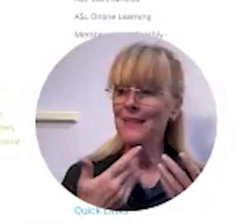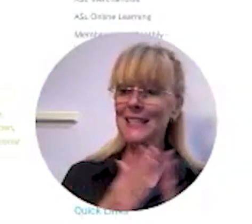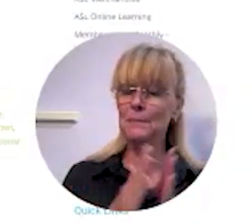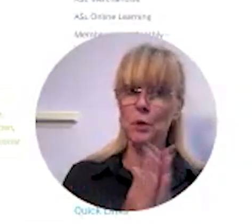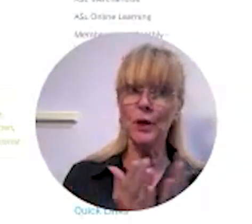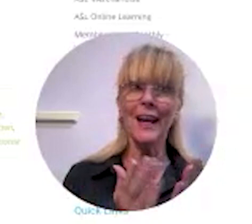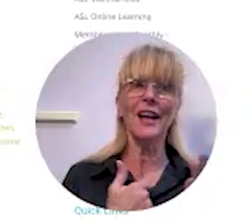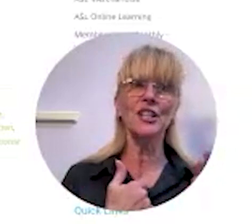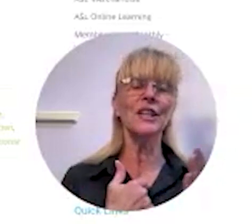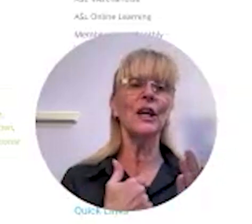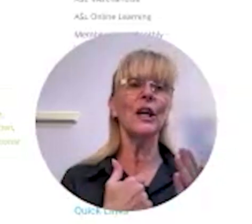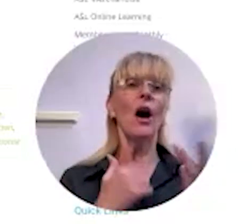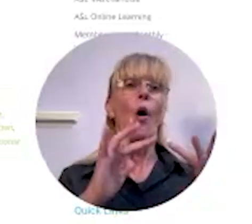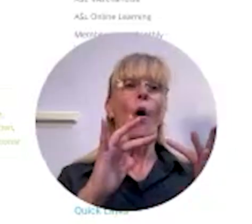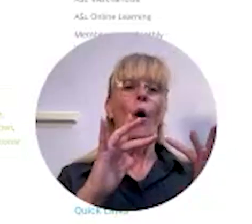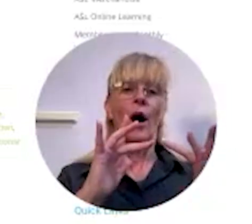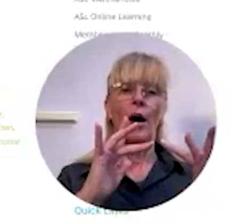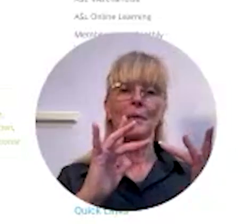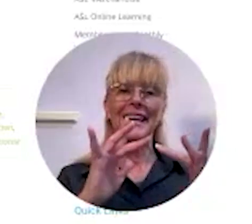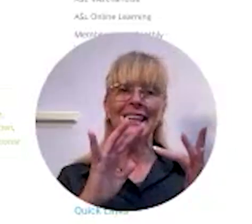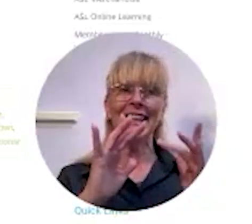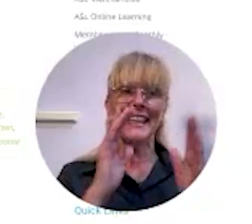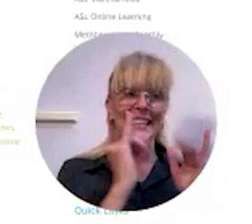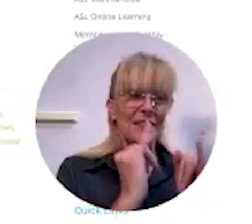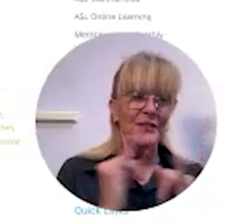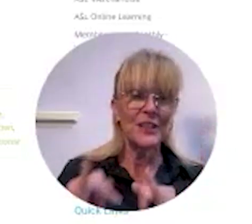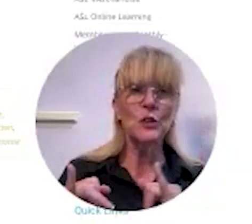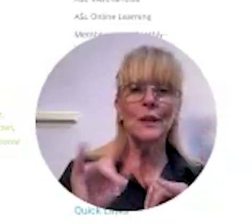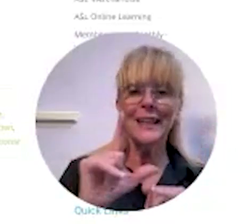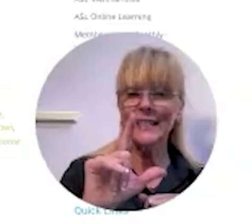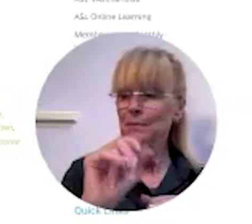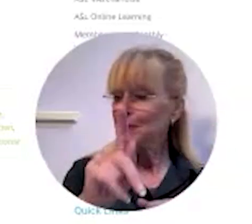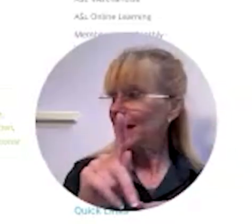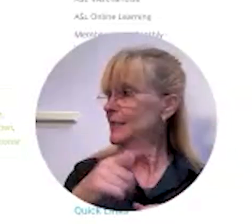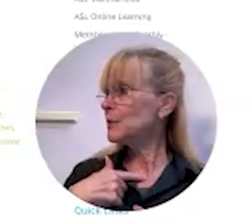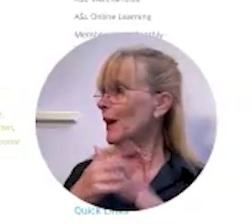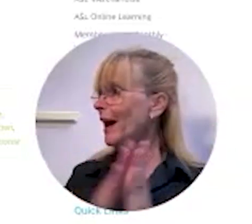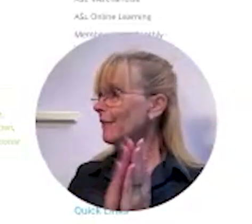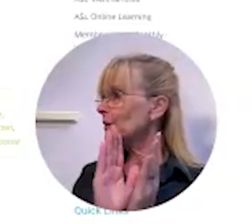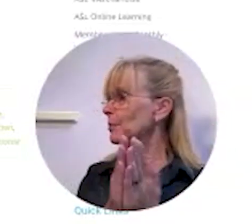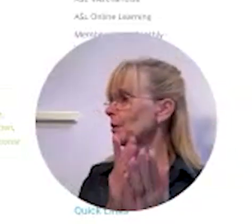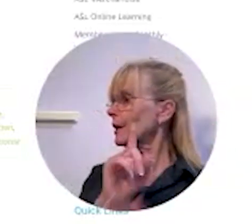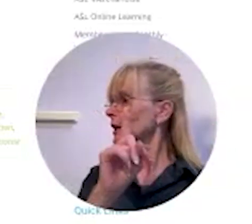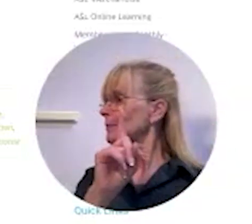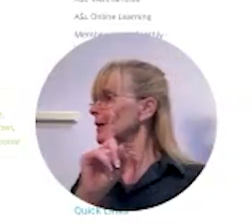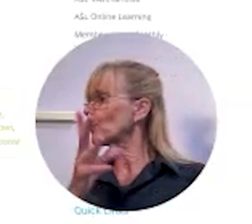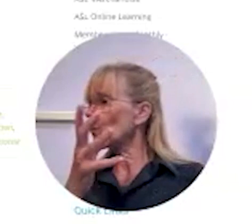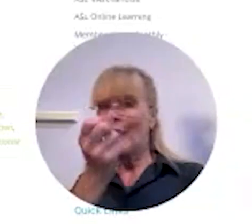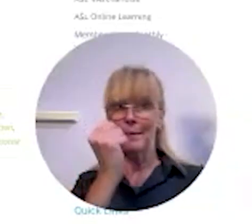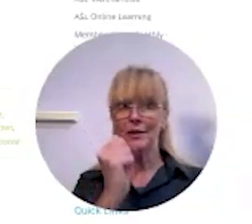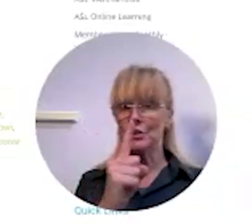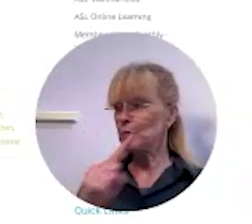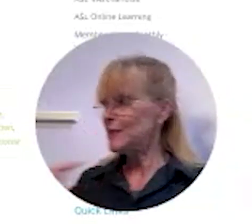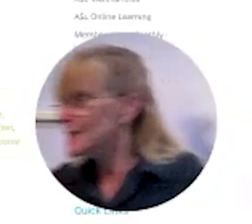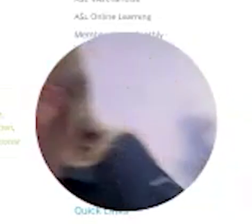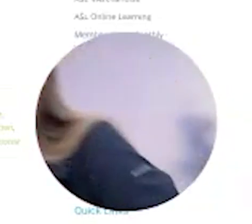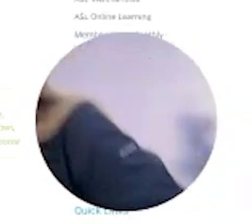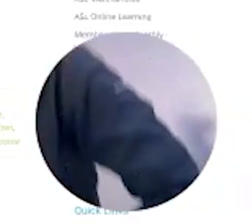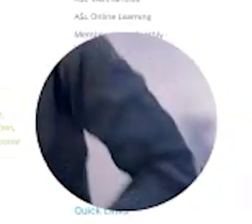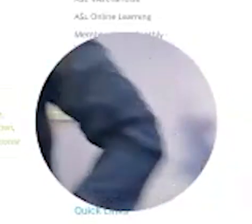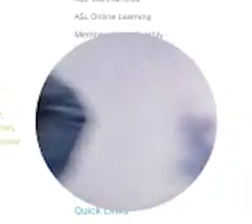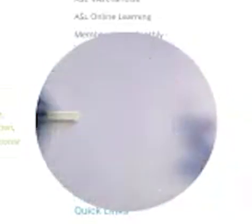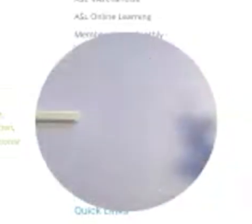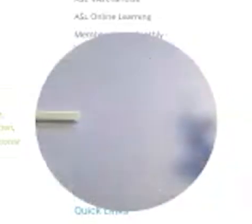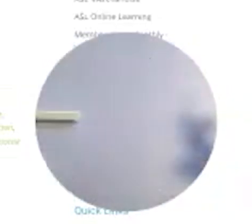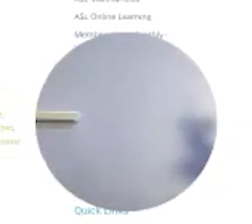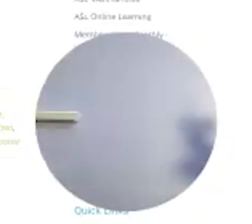we have this book actually um in individual lesson plans and we have the book let me grab it just one second